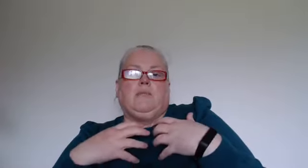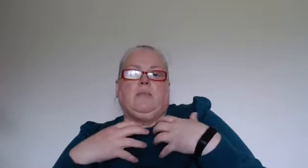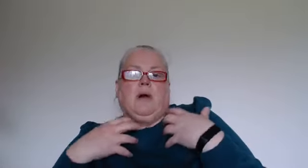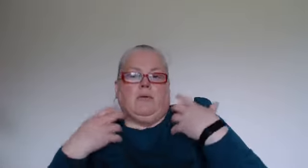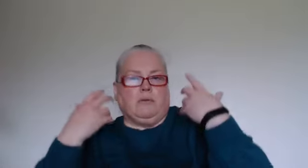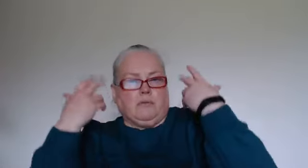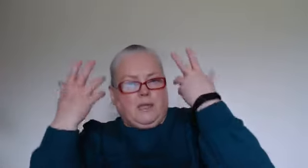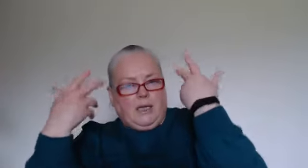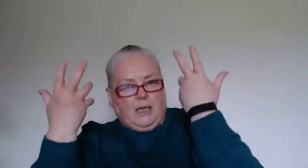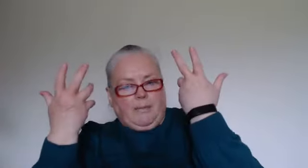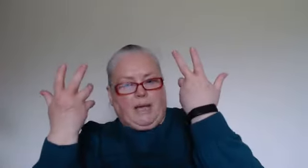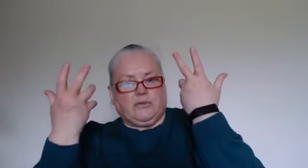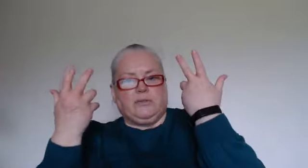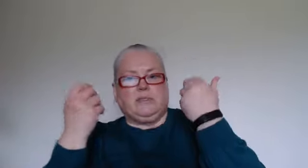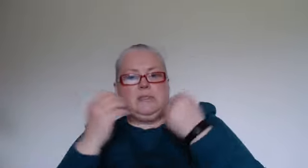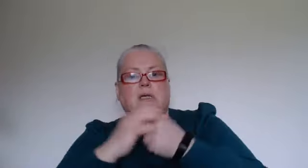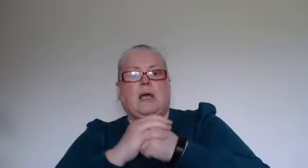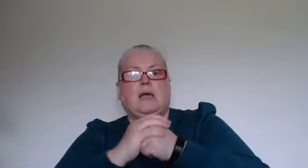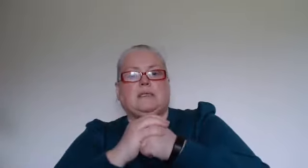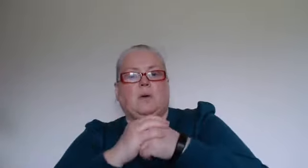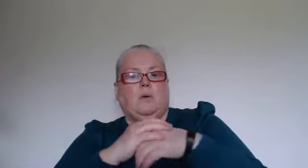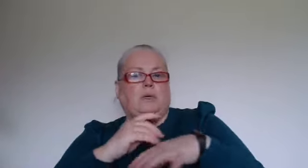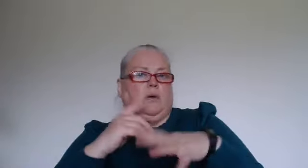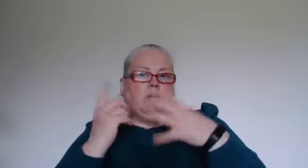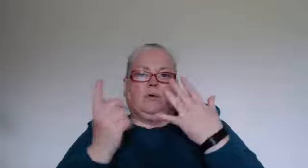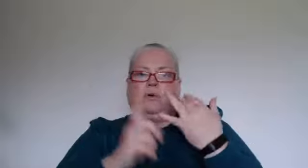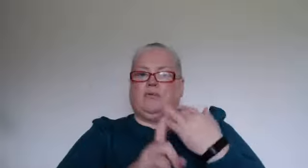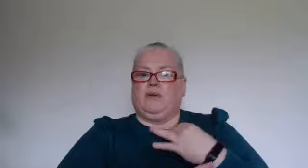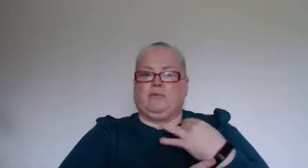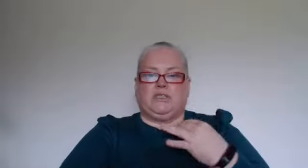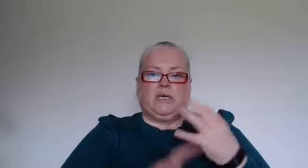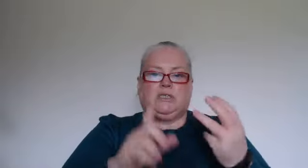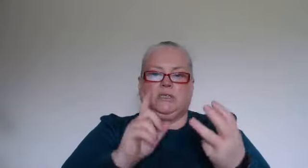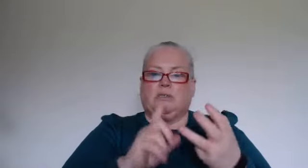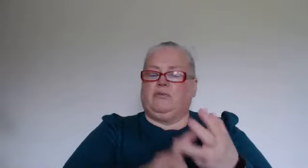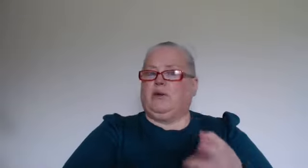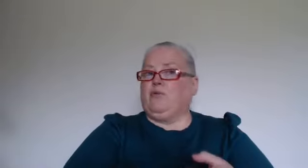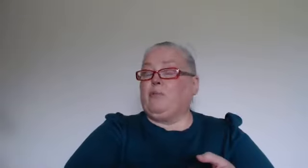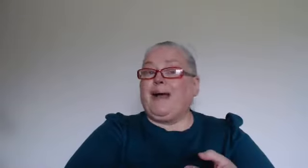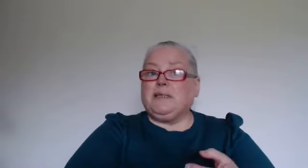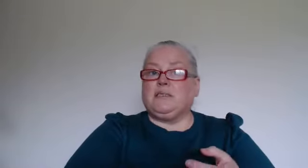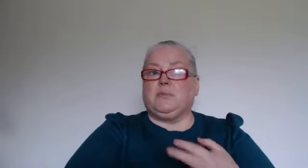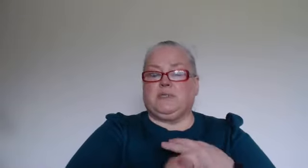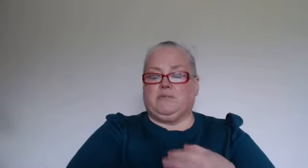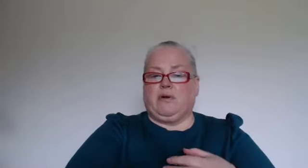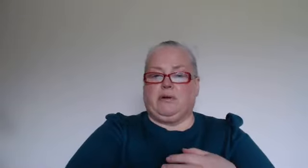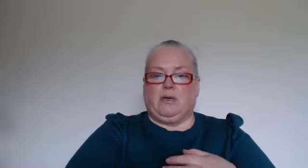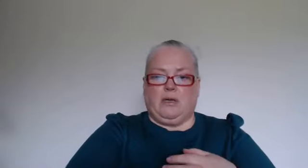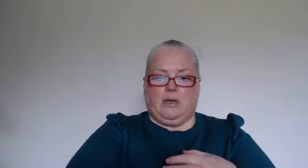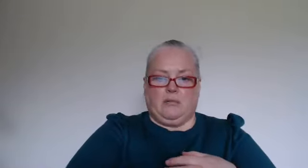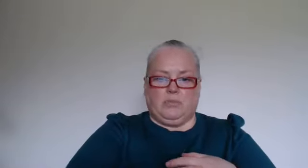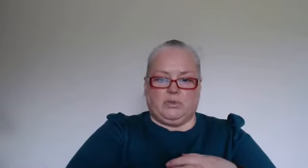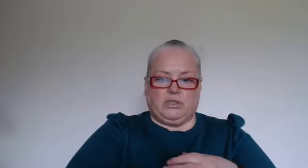our own thinking patterns. So you know it could be a fear of rejection, fear of abandonment very much.